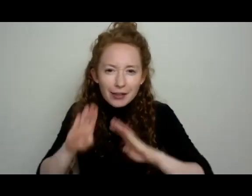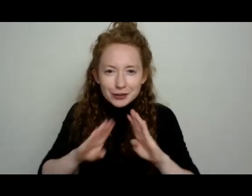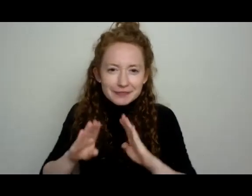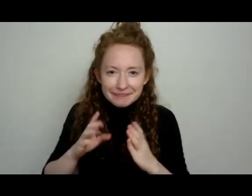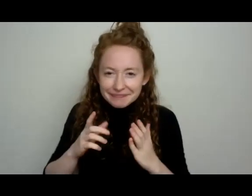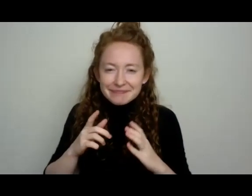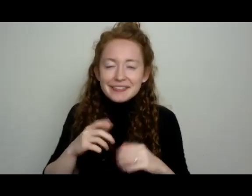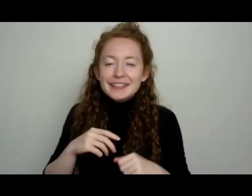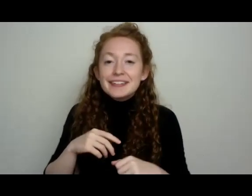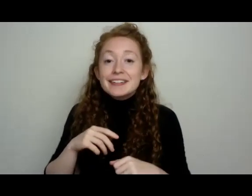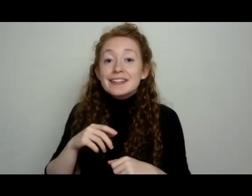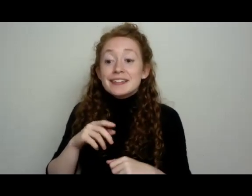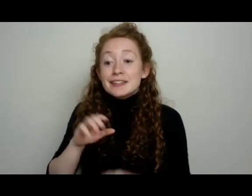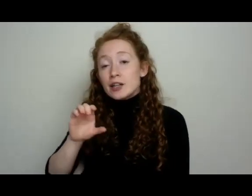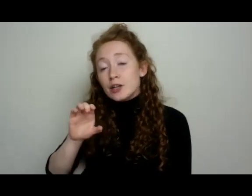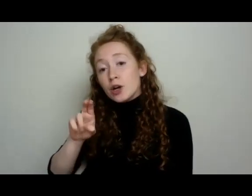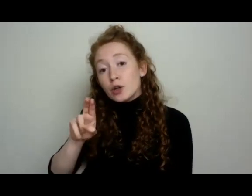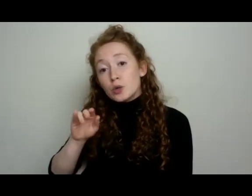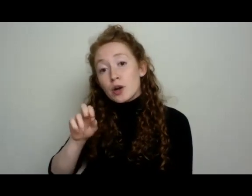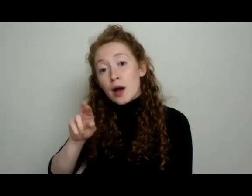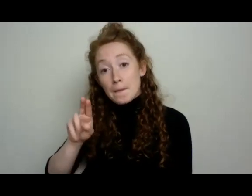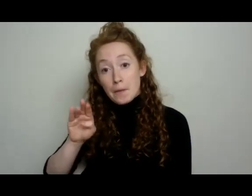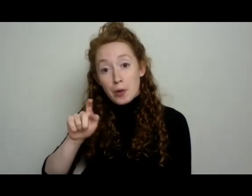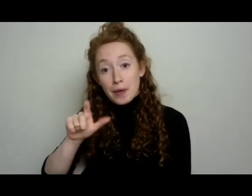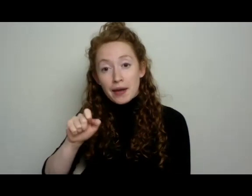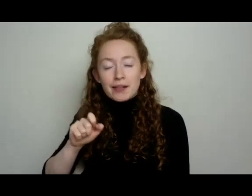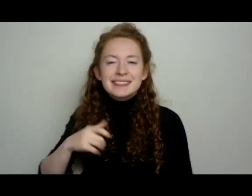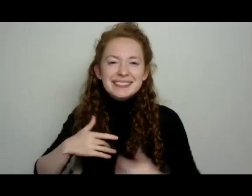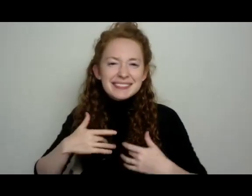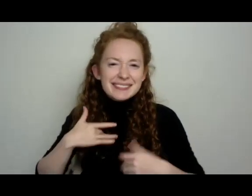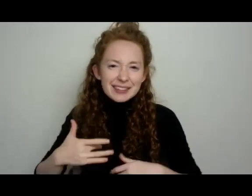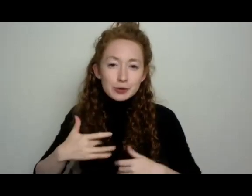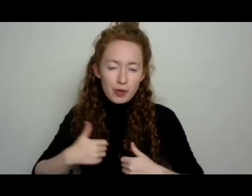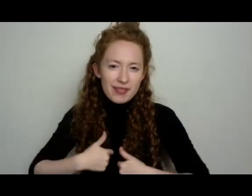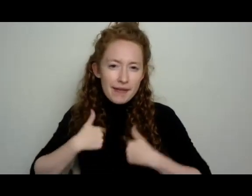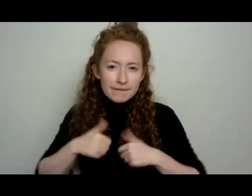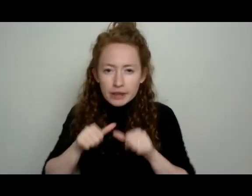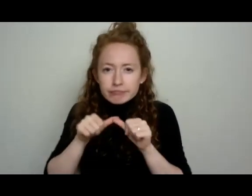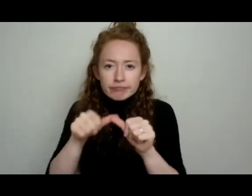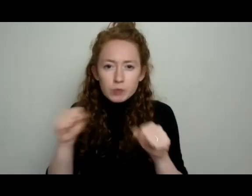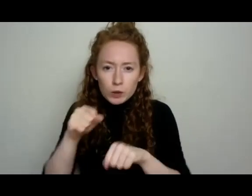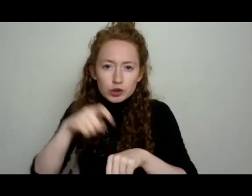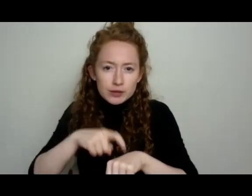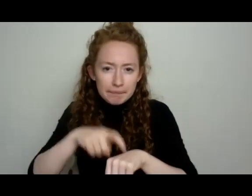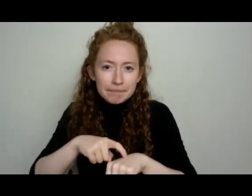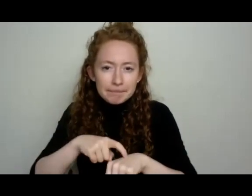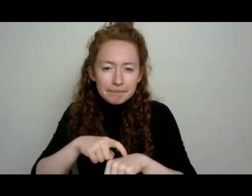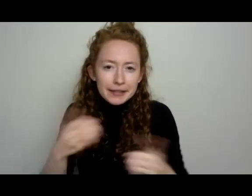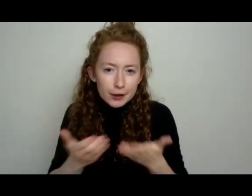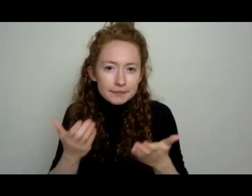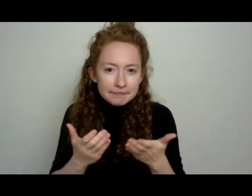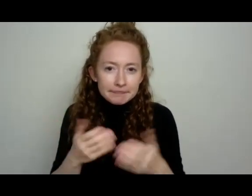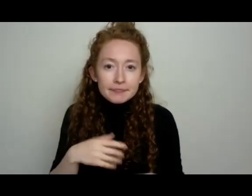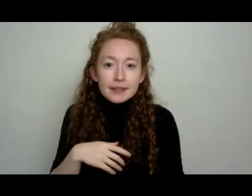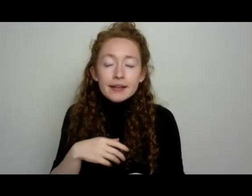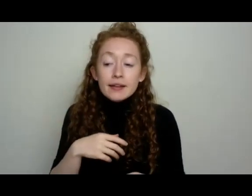They overwinter here in zone five and they're overwintering even in your garden. If you